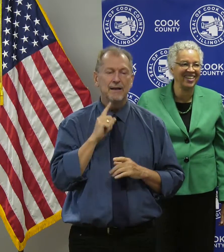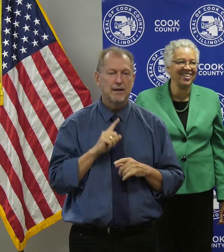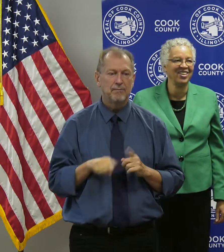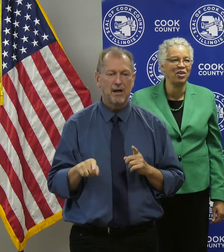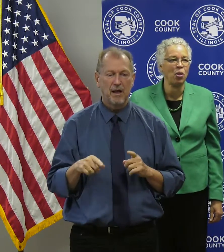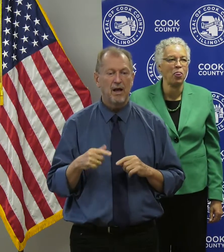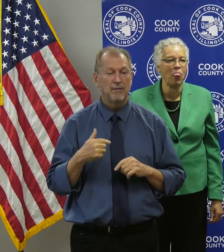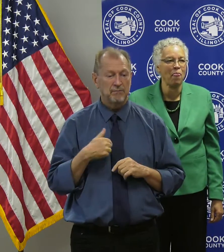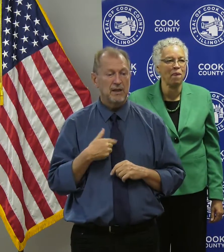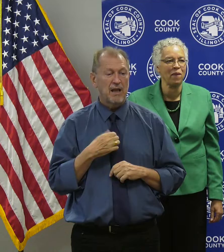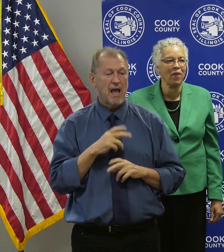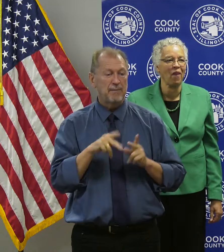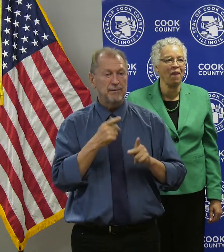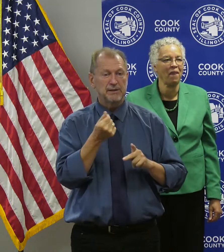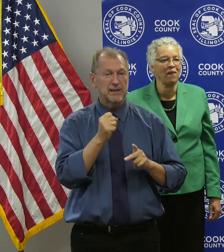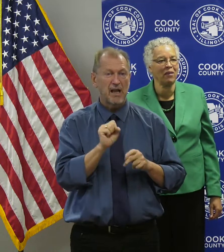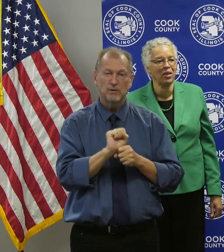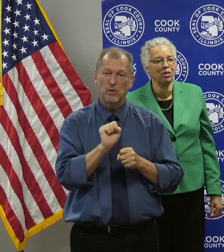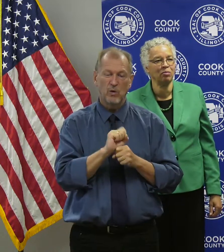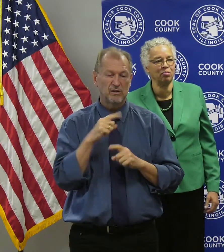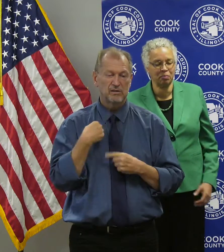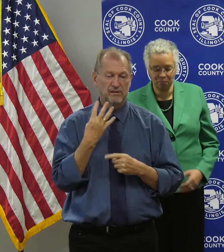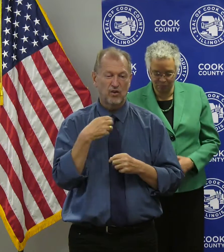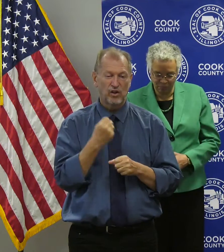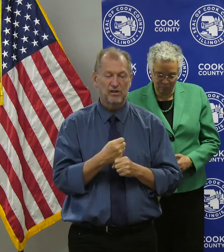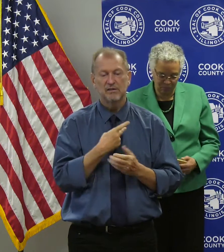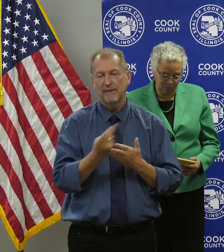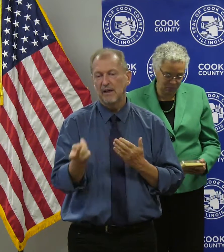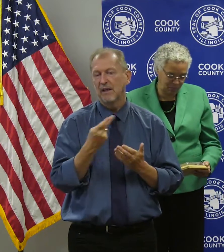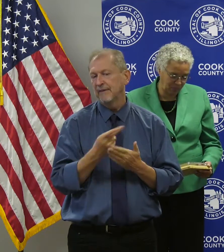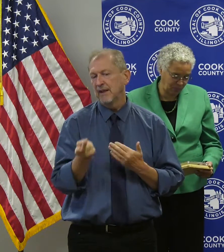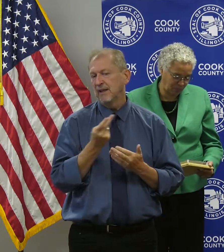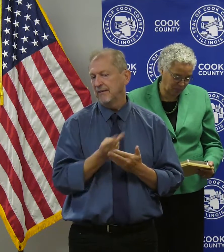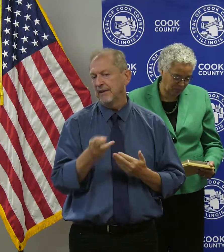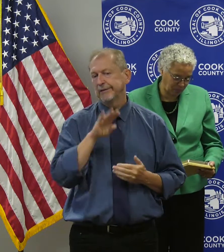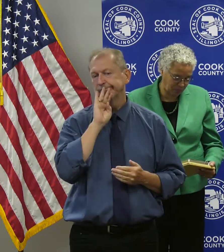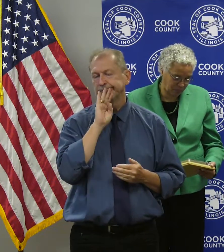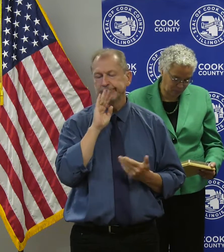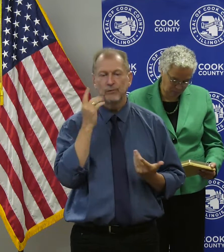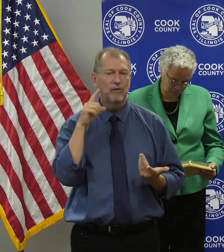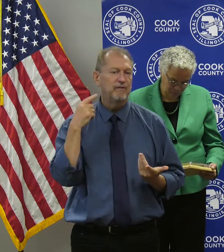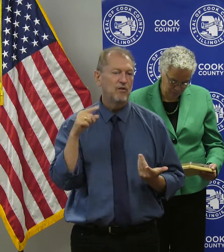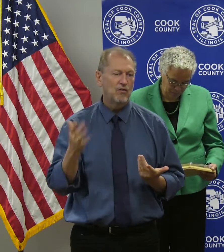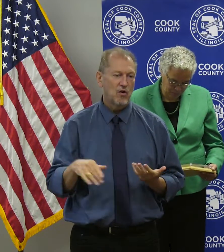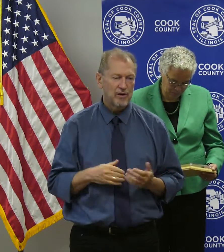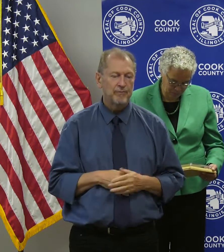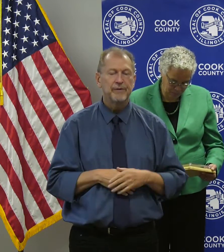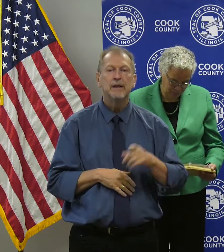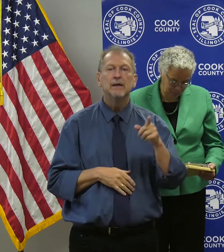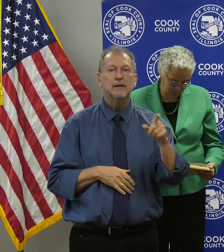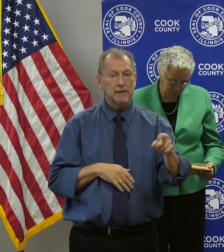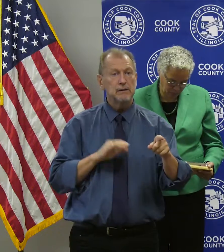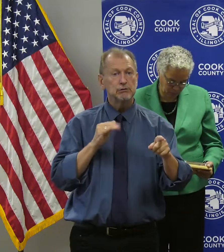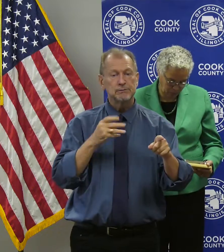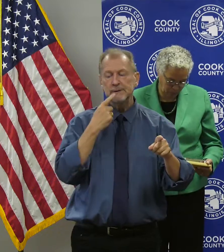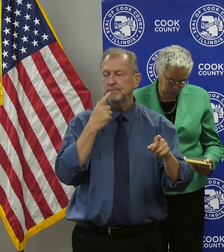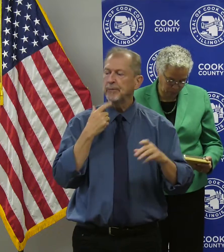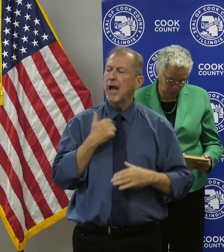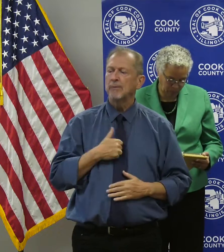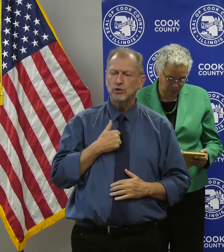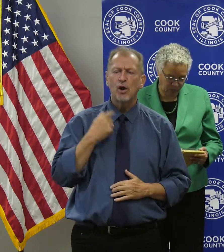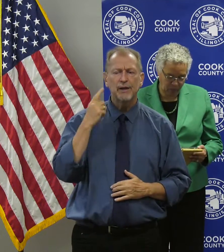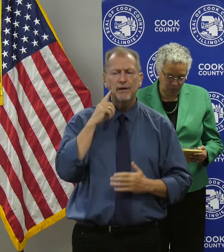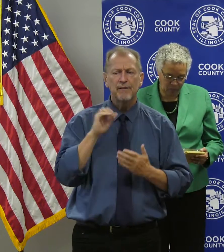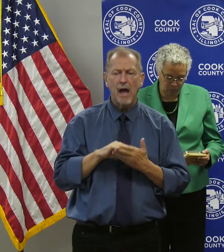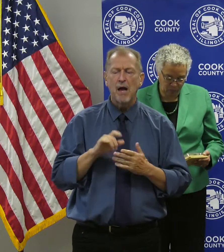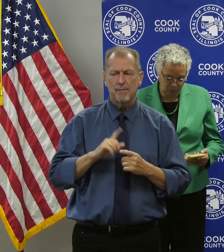something launched each year for the last four years and we kept running into roadblocks. Jim simply said, I'm sorry to hear that, but